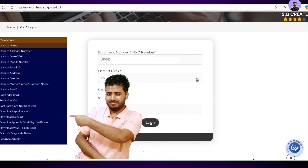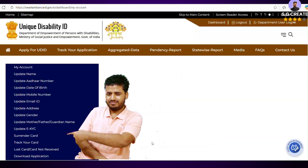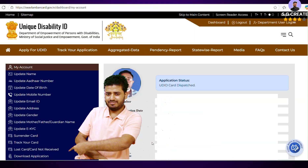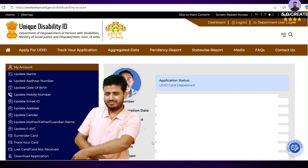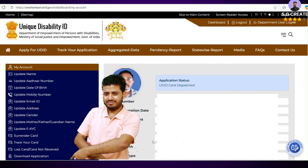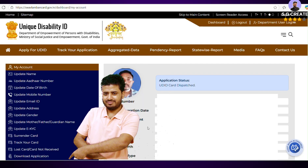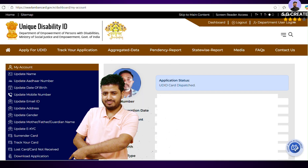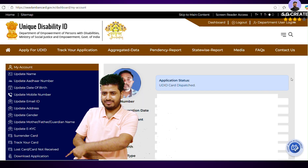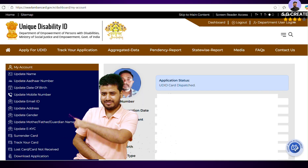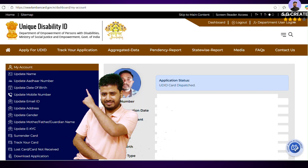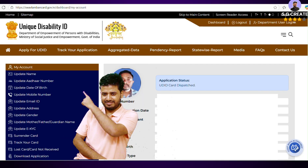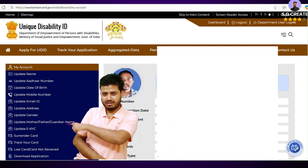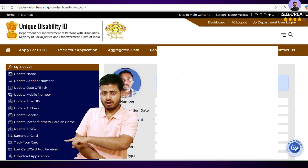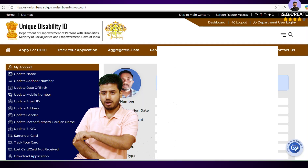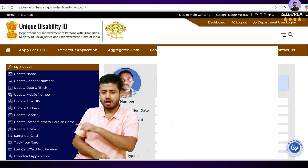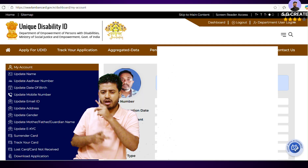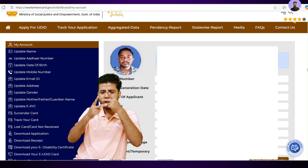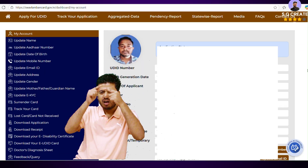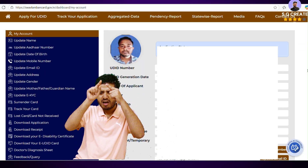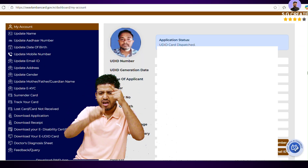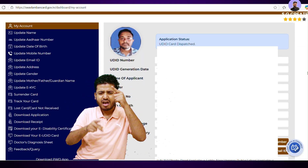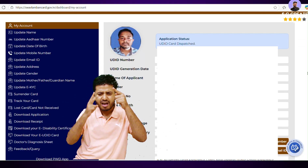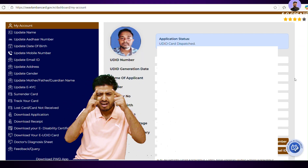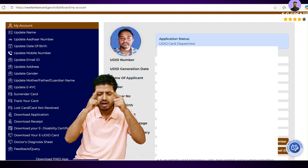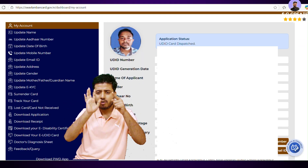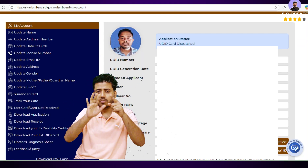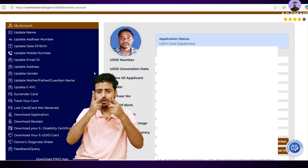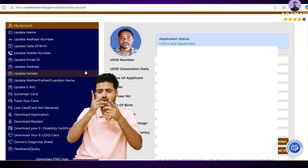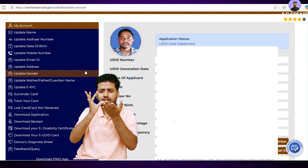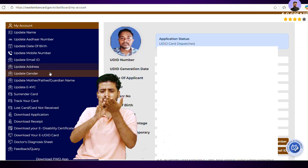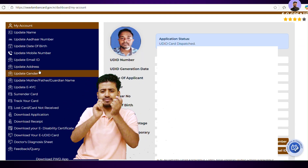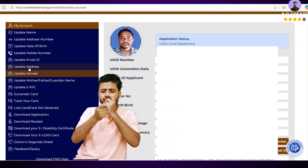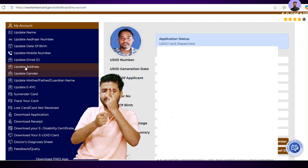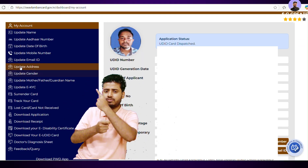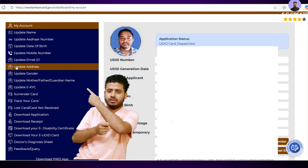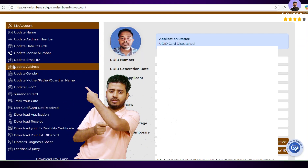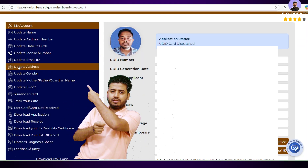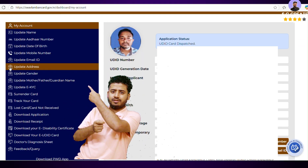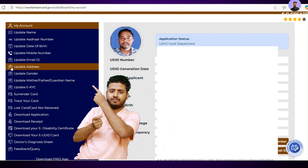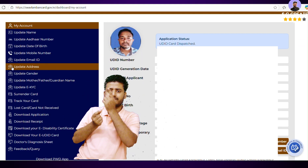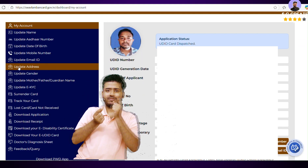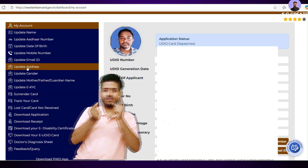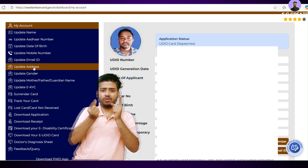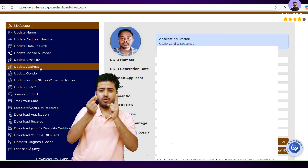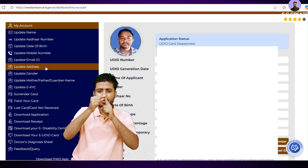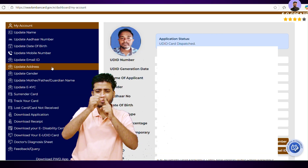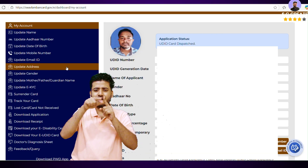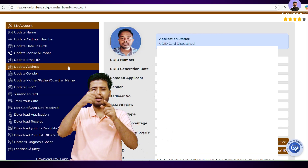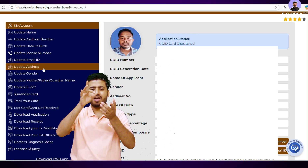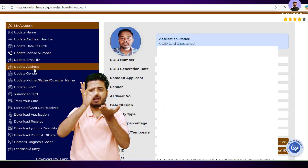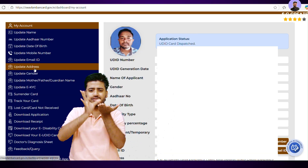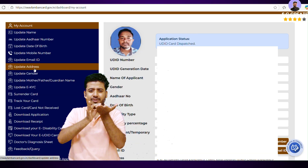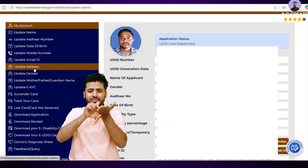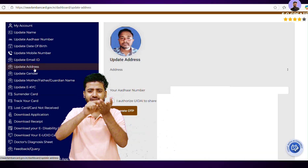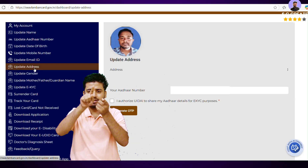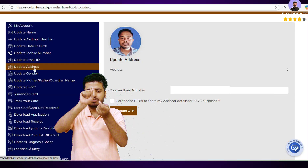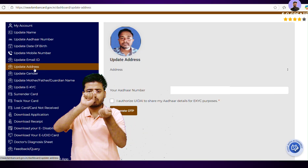you will receive a confirmation. The change will be reflected on your disability certificate and Udeed card. Important